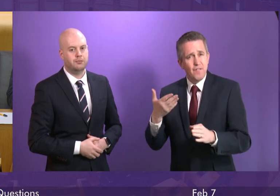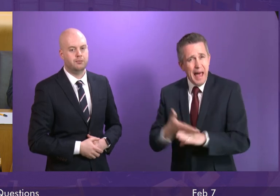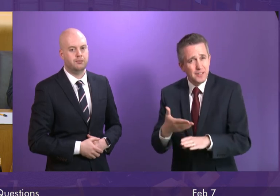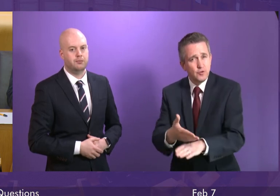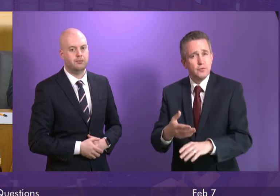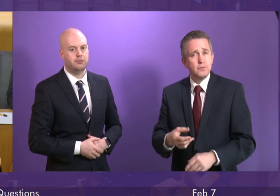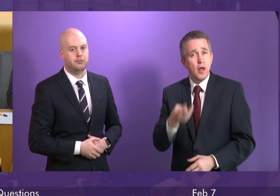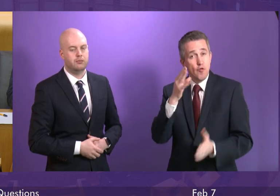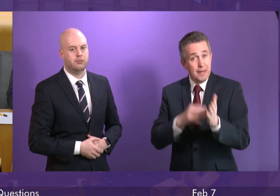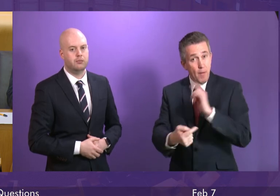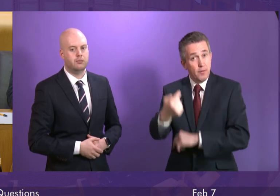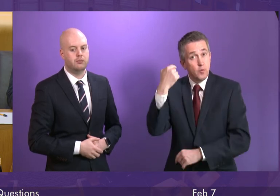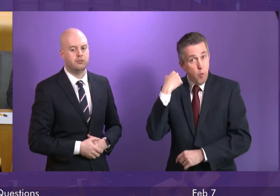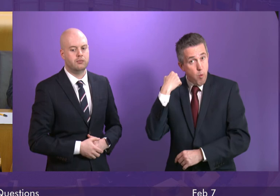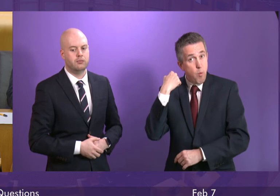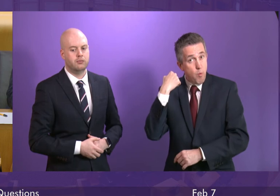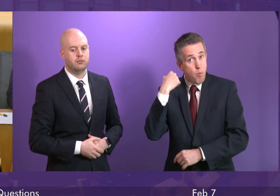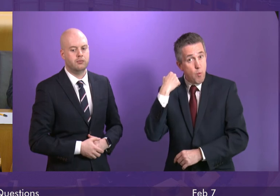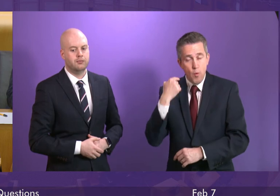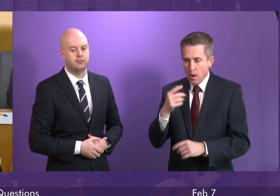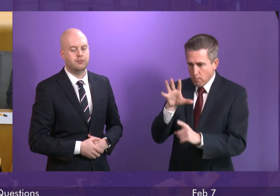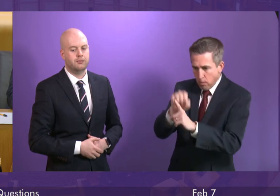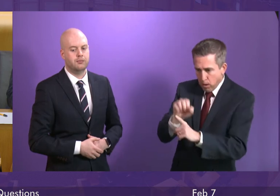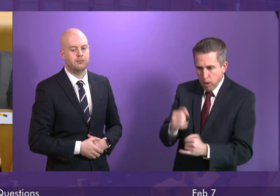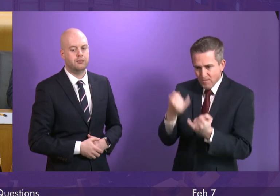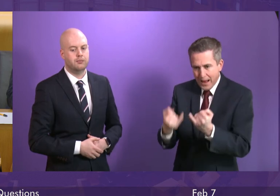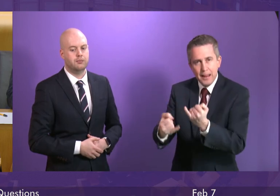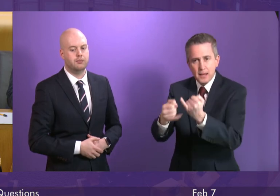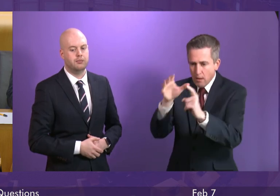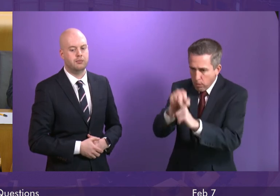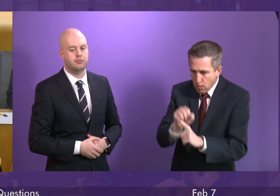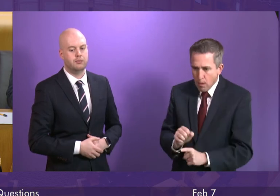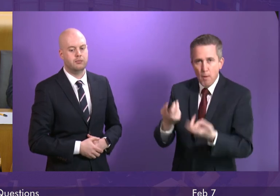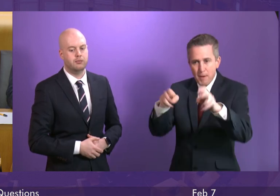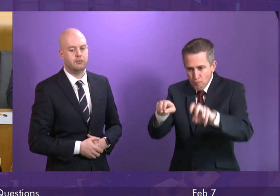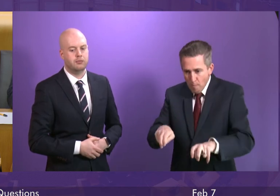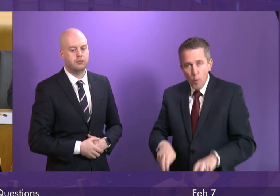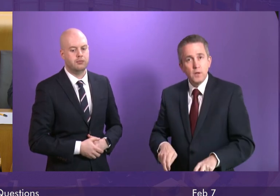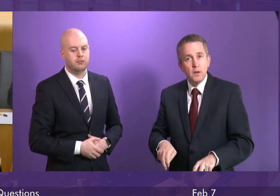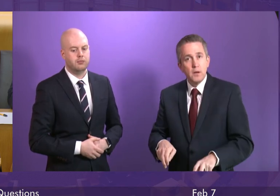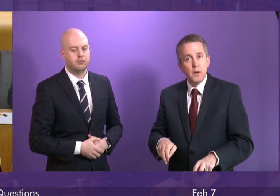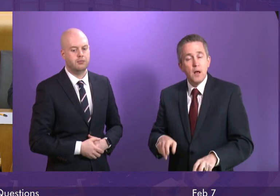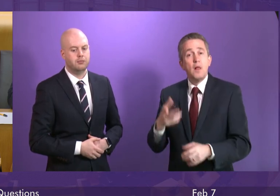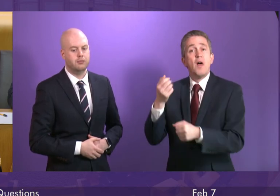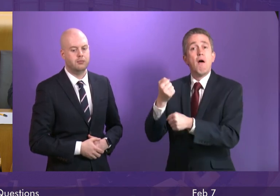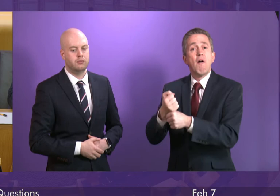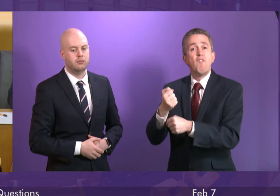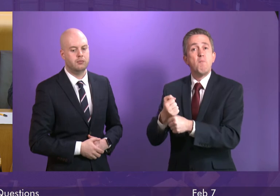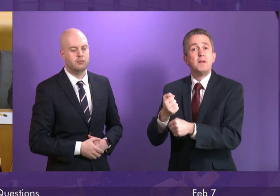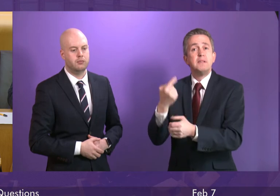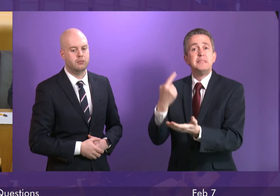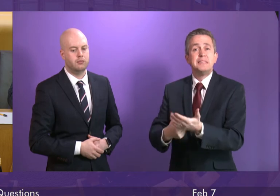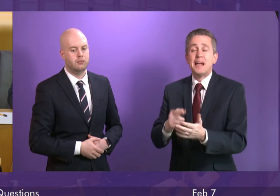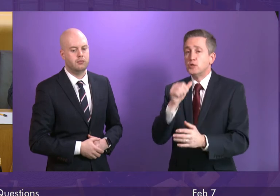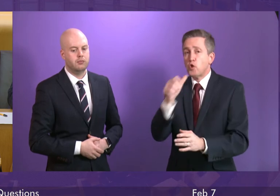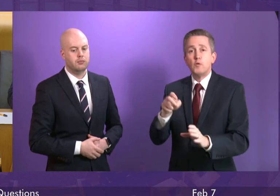And three months ago, when many of these failures were already being regularly reported, the Government voted against using the